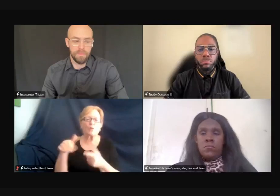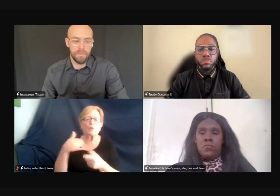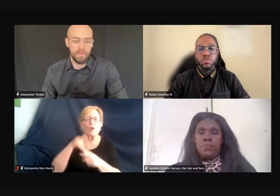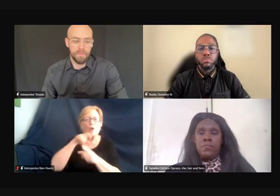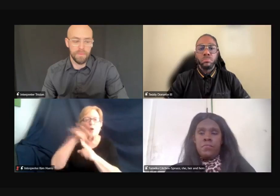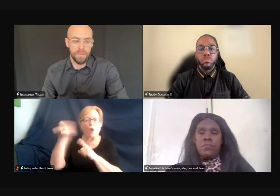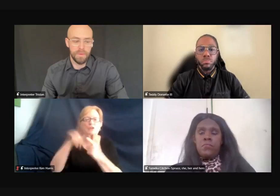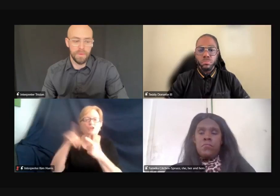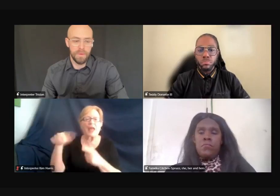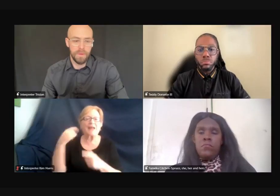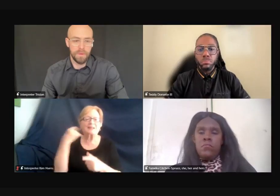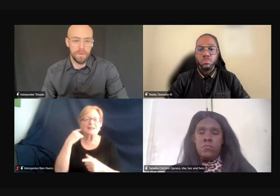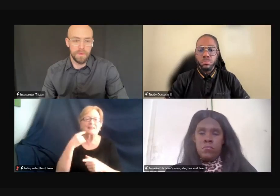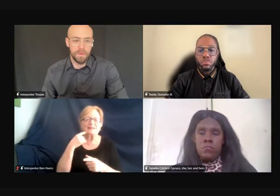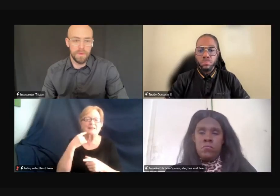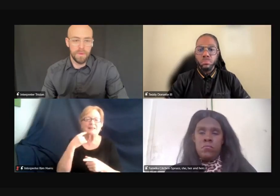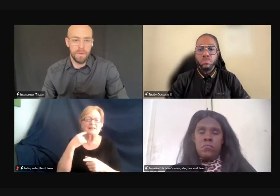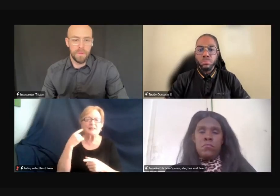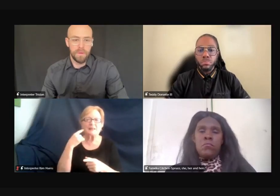deaf, uh, and deaf language.